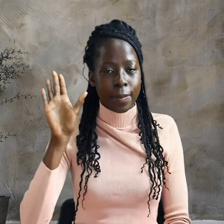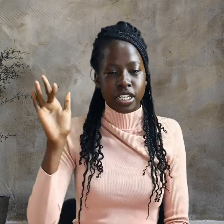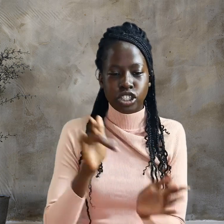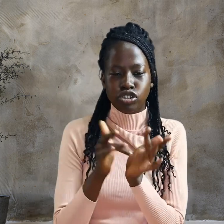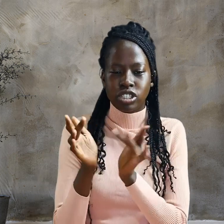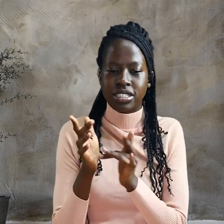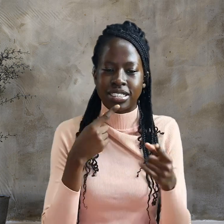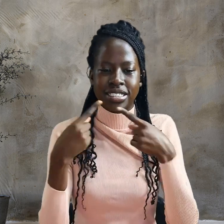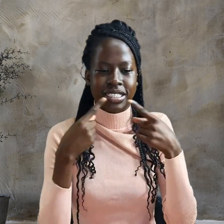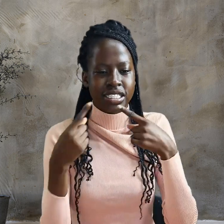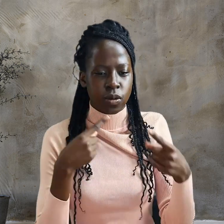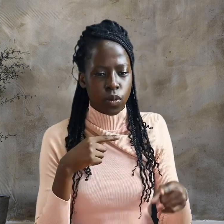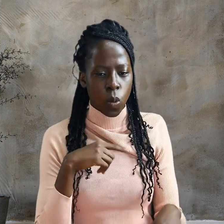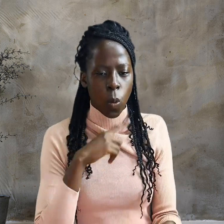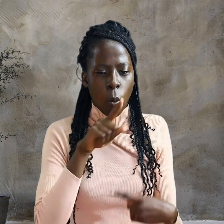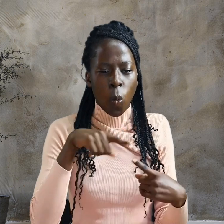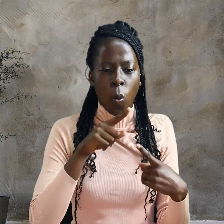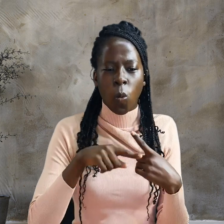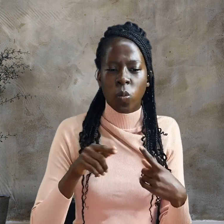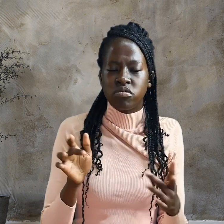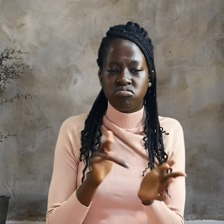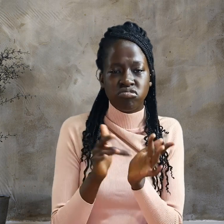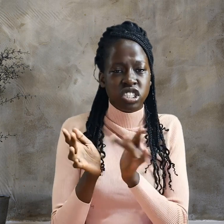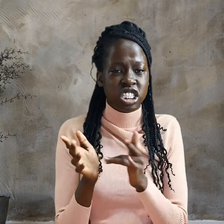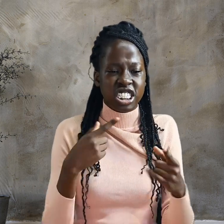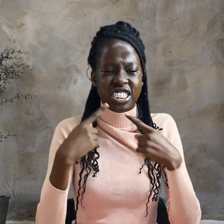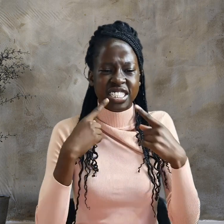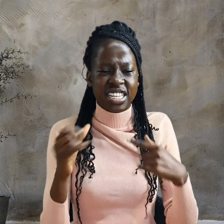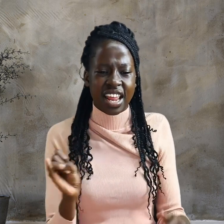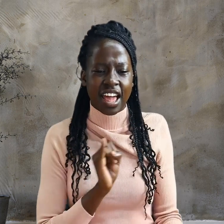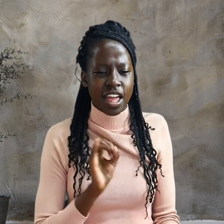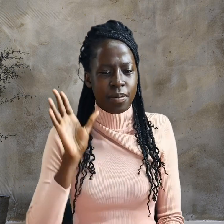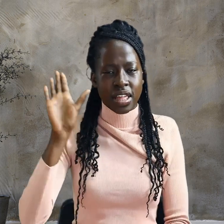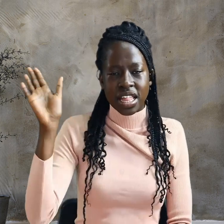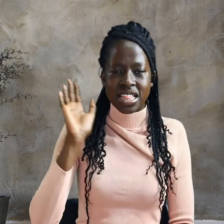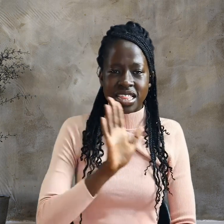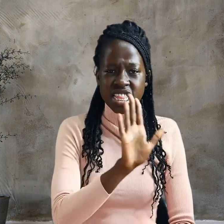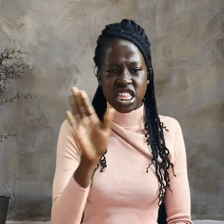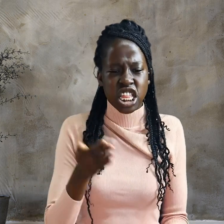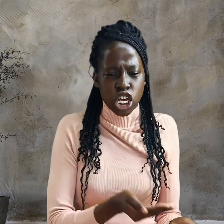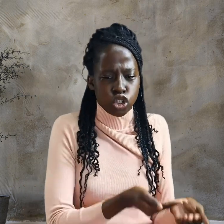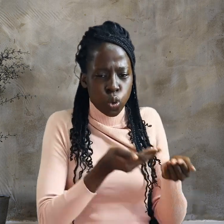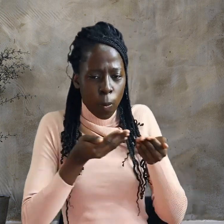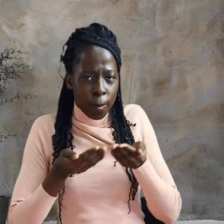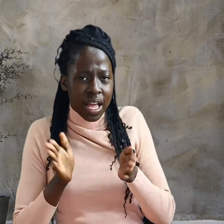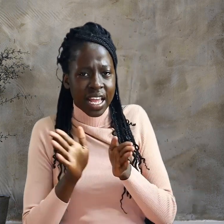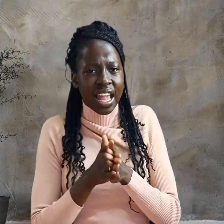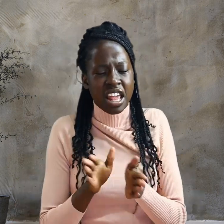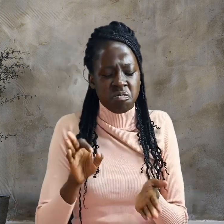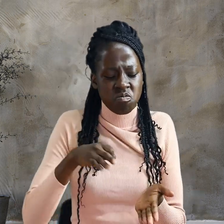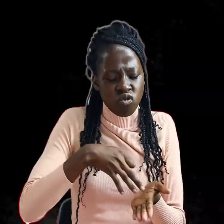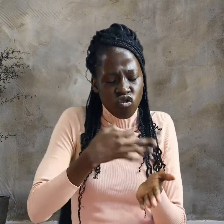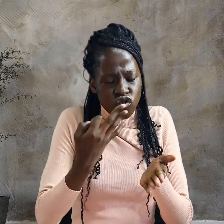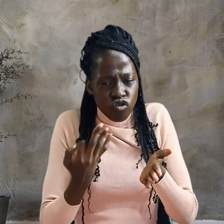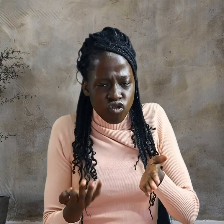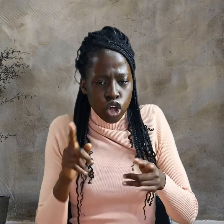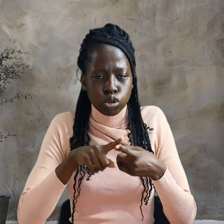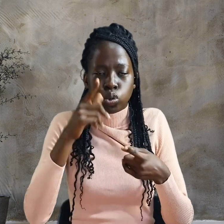When Jesus said, I am he, they drew back and fell to the ground. Again he